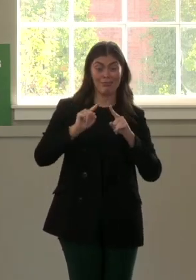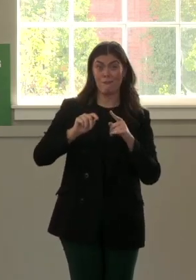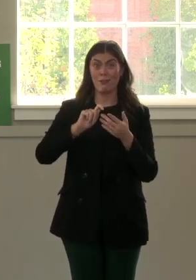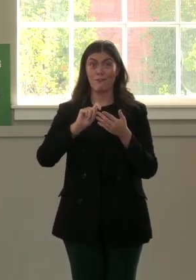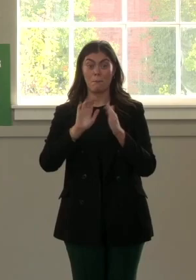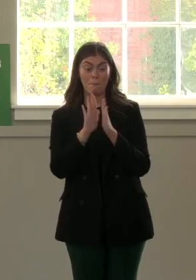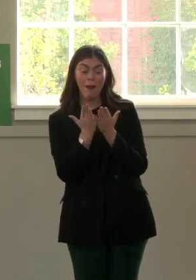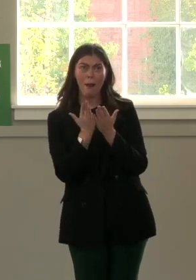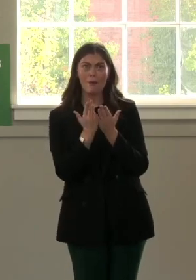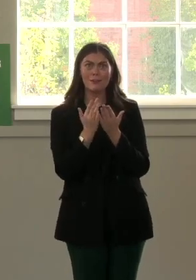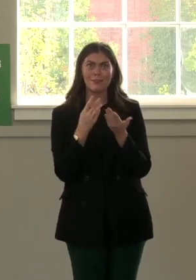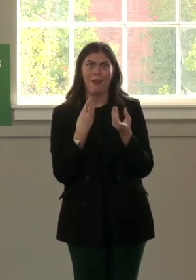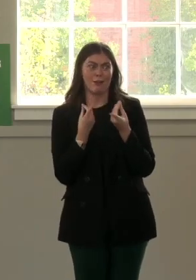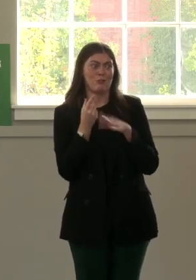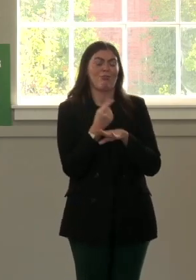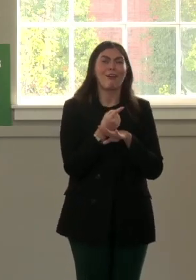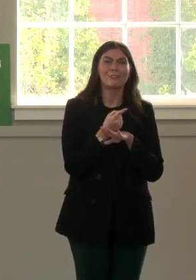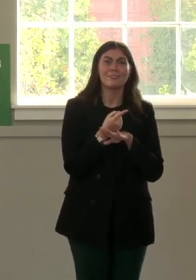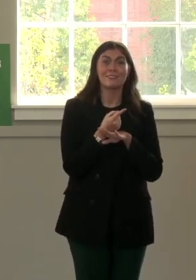was doing it. I was in my twenties.